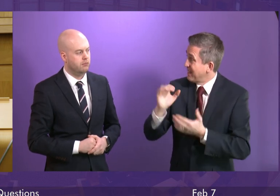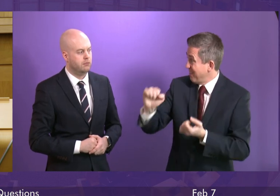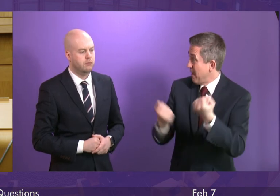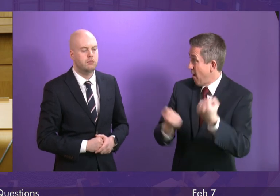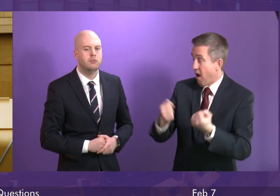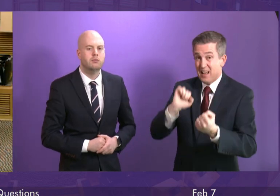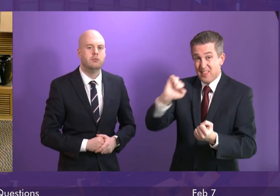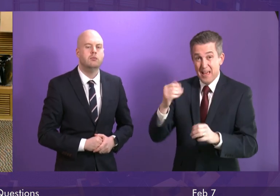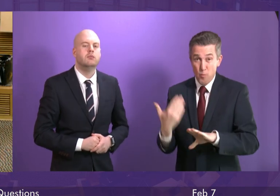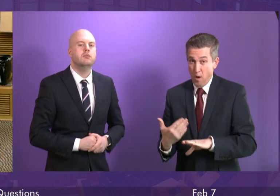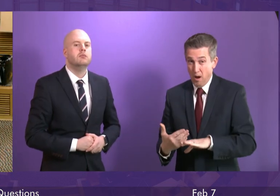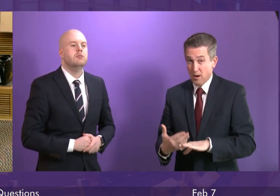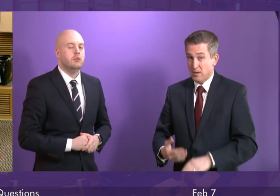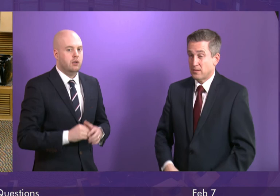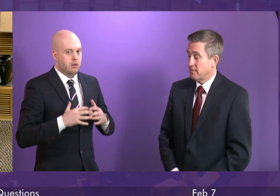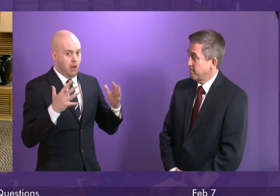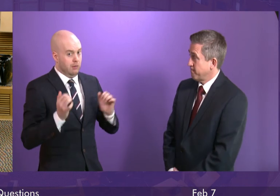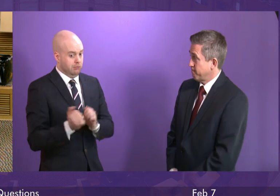Deputy First Minister